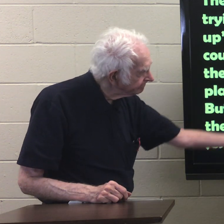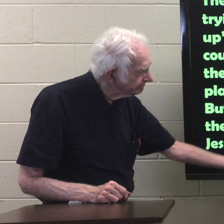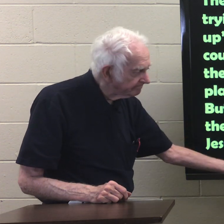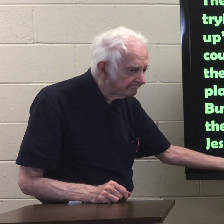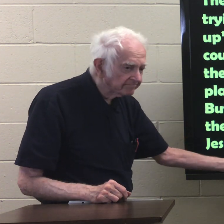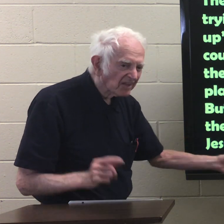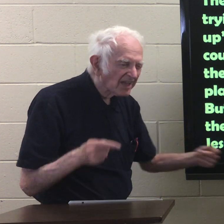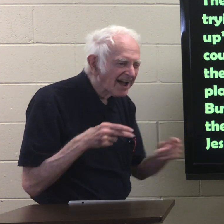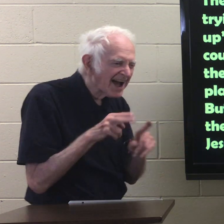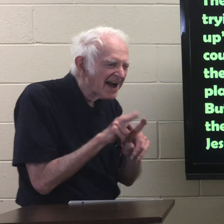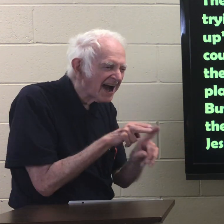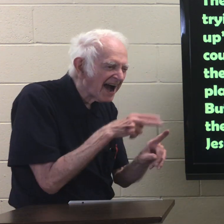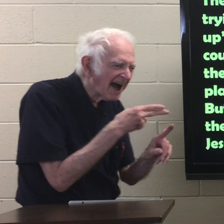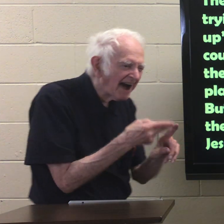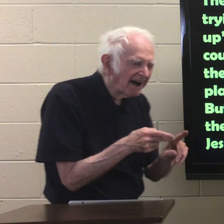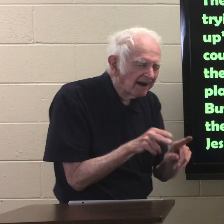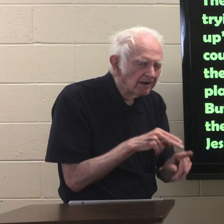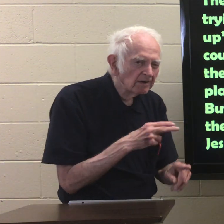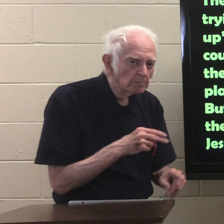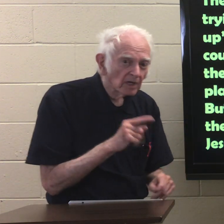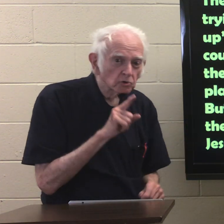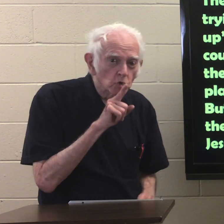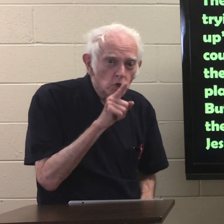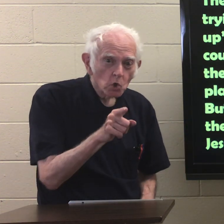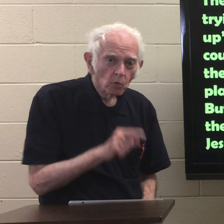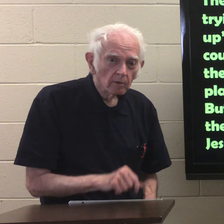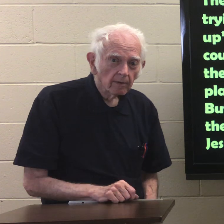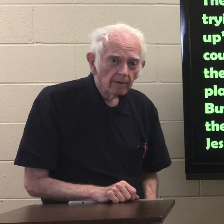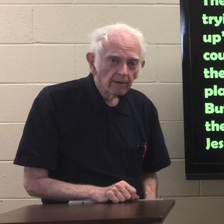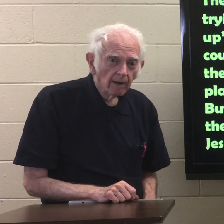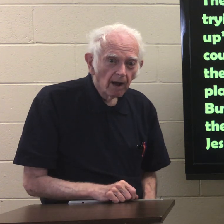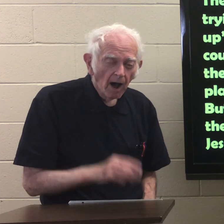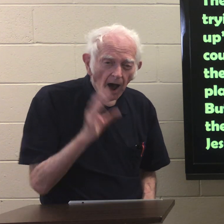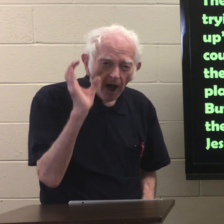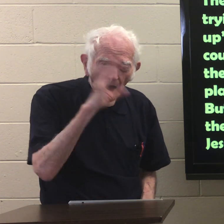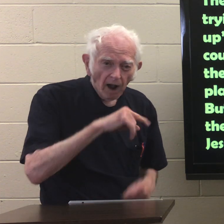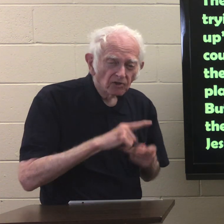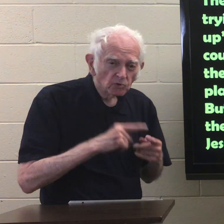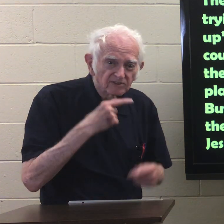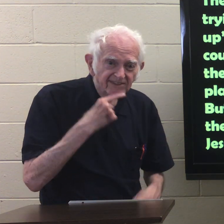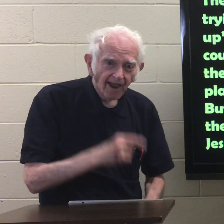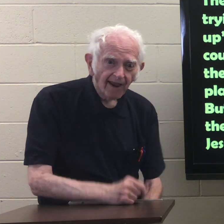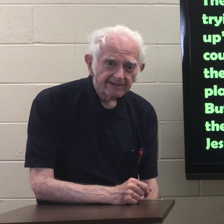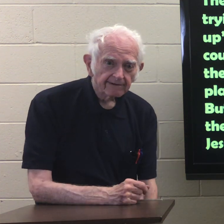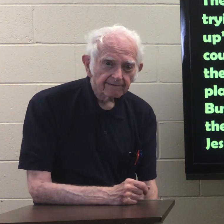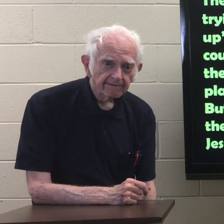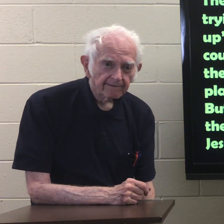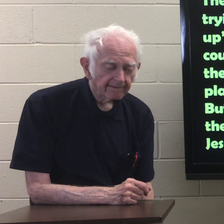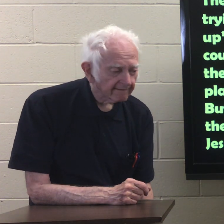That's what the Herodians thought or what they said about Jesus and it was true. It's odd to say.